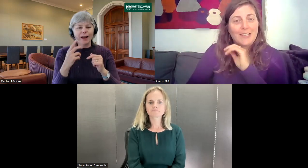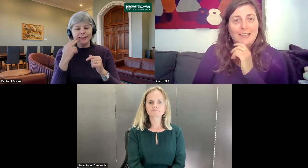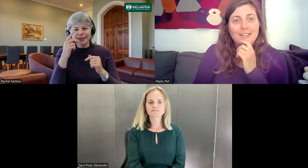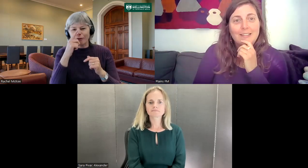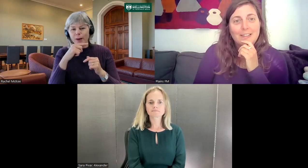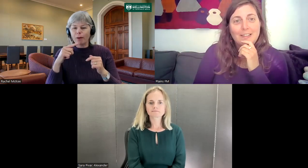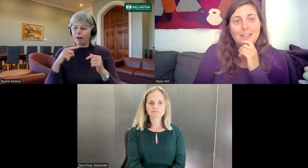Zealand,